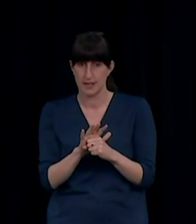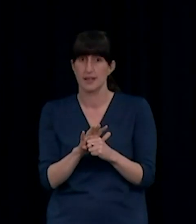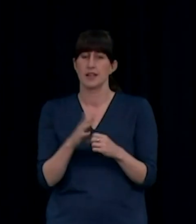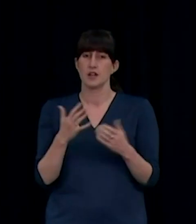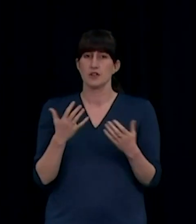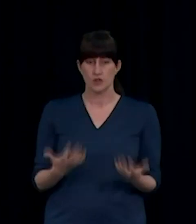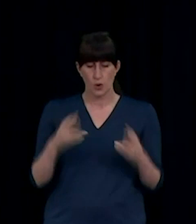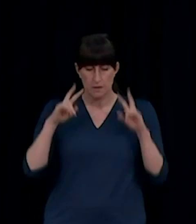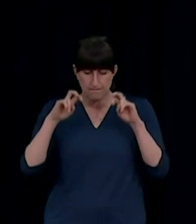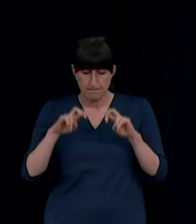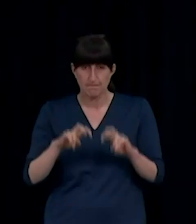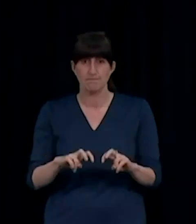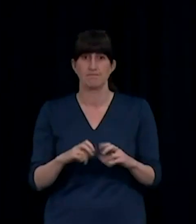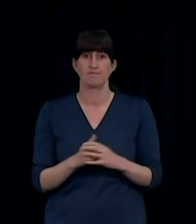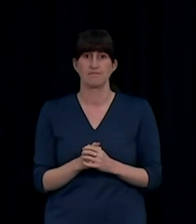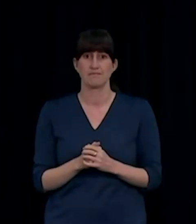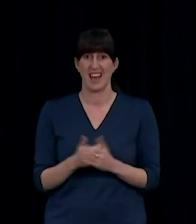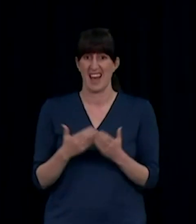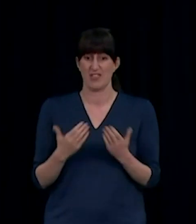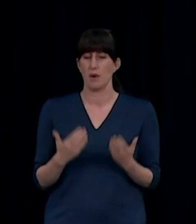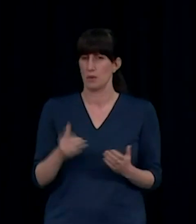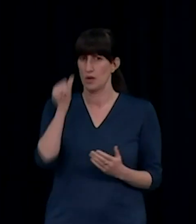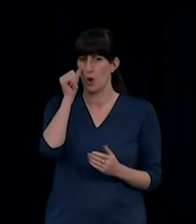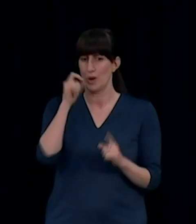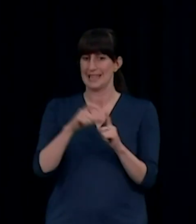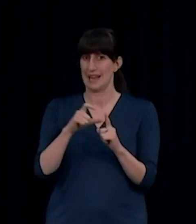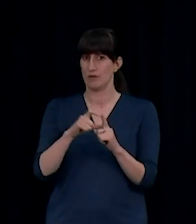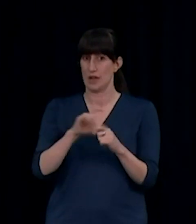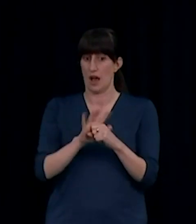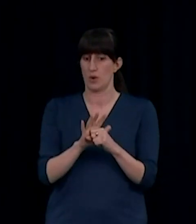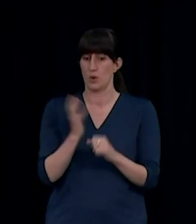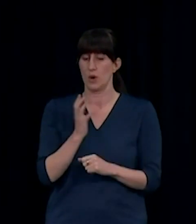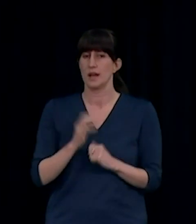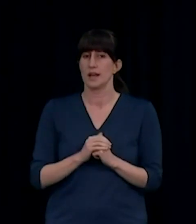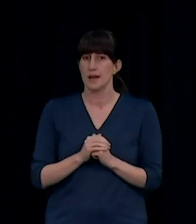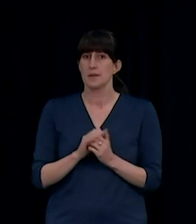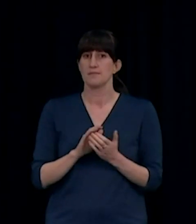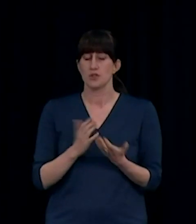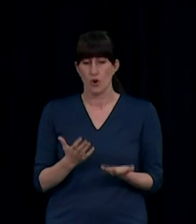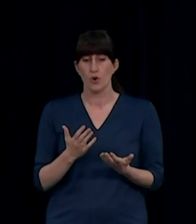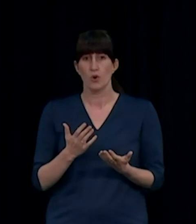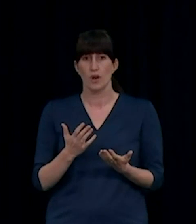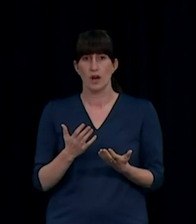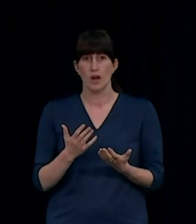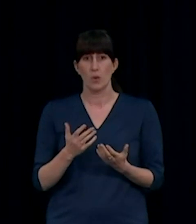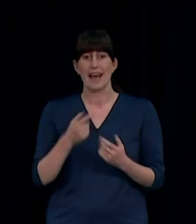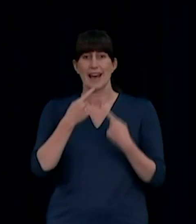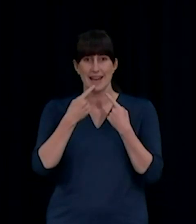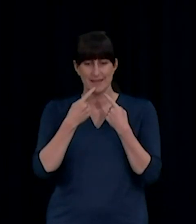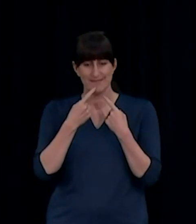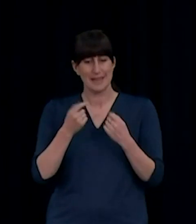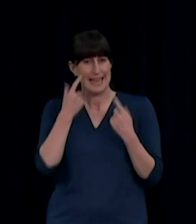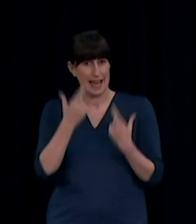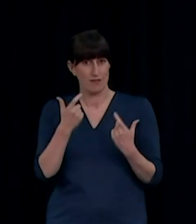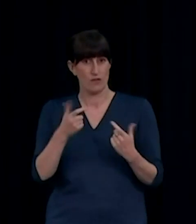and given that we know at the moment are dealing with the Delta outbreak in Auckland, we are confirming for people in the greater Tauranga